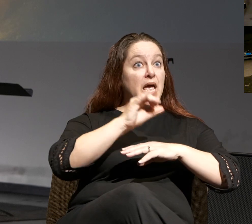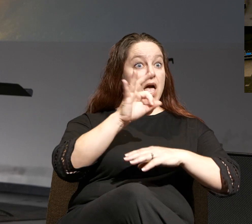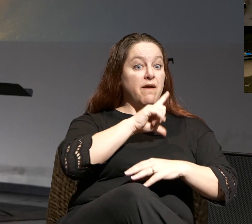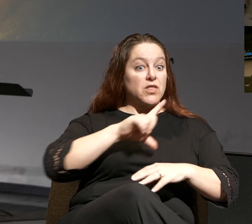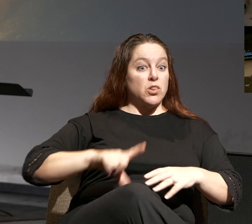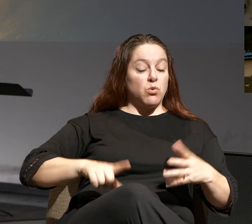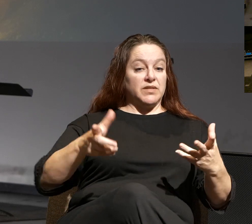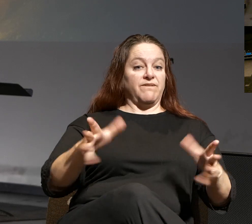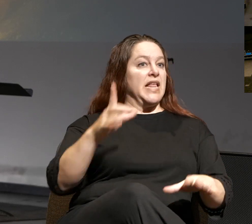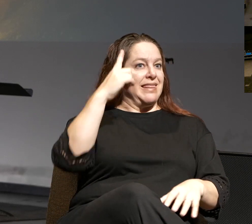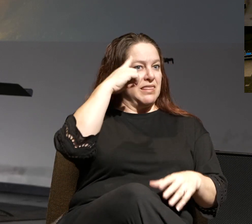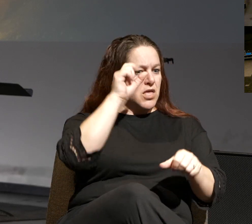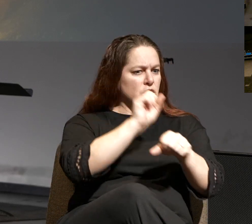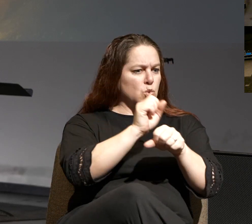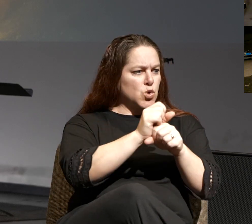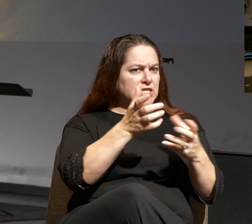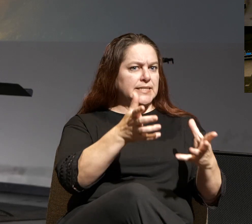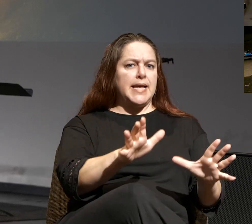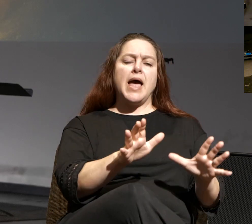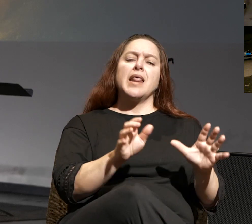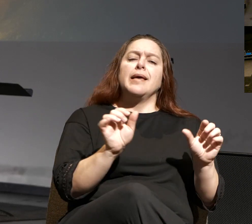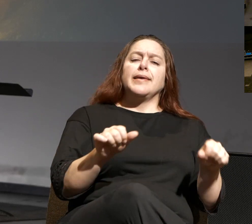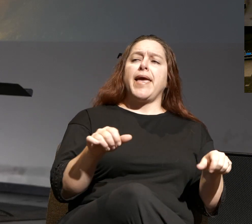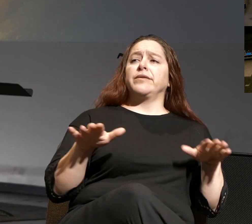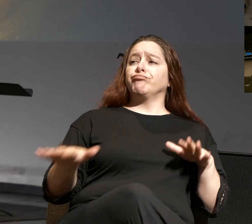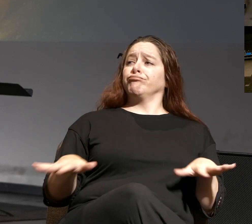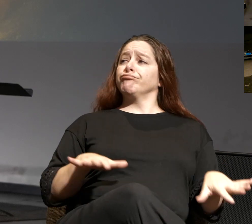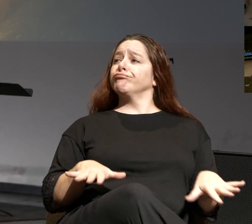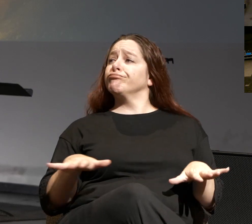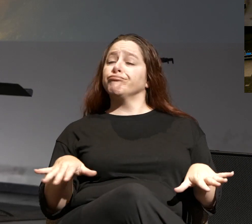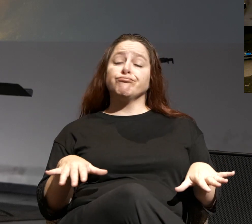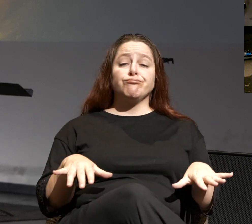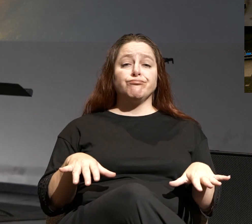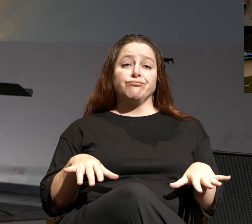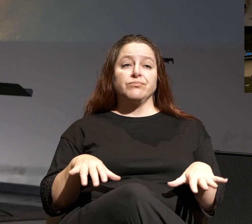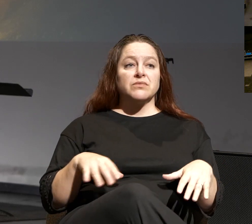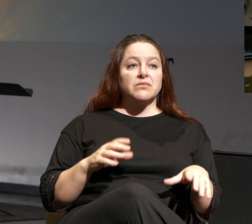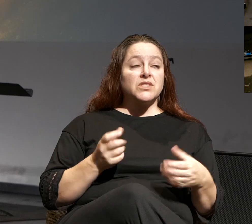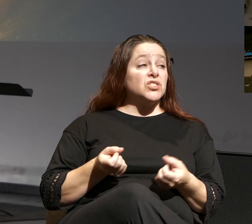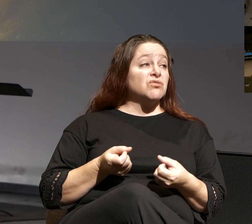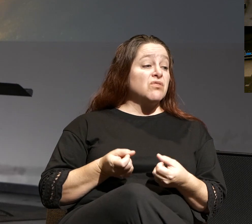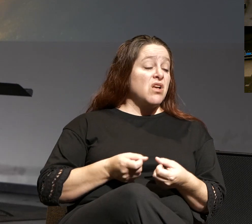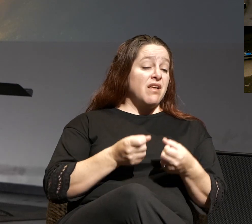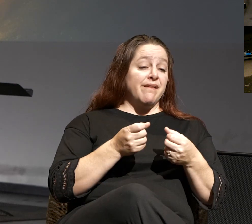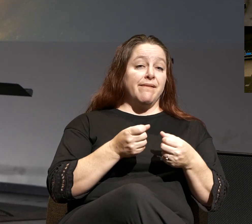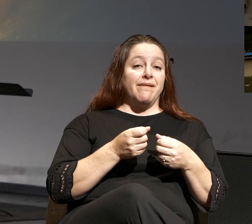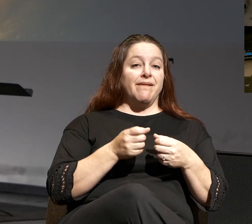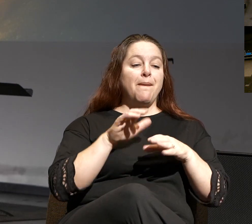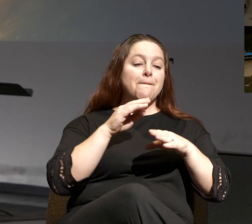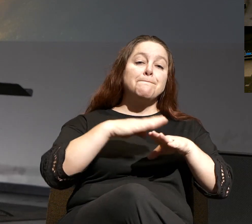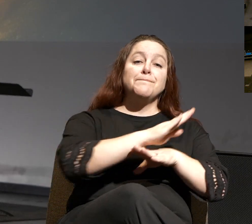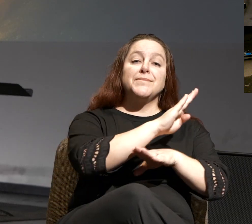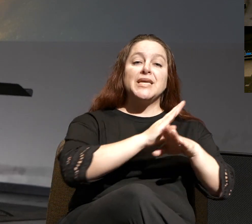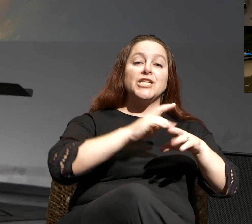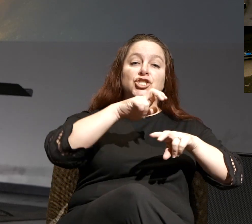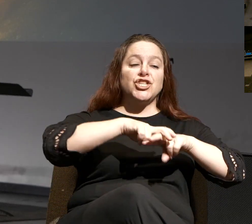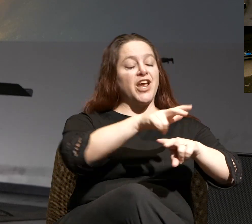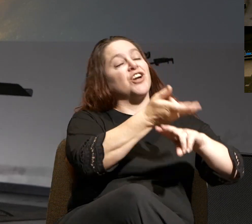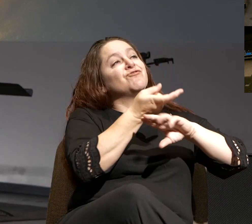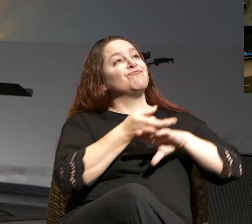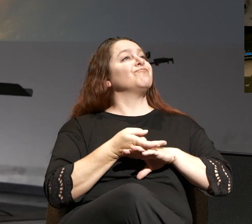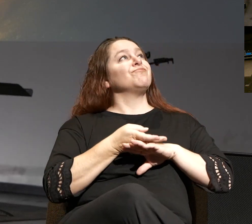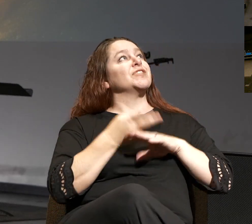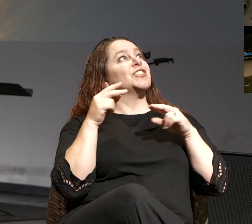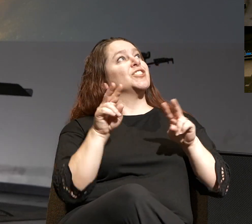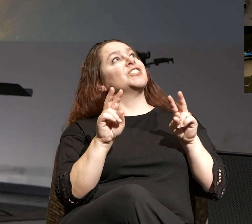think that the work is done and we could just hang out. Just throw down a beach chair and just look to the skies